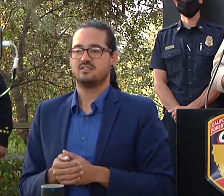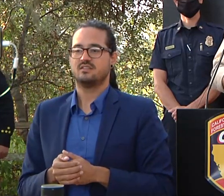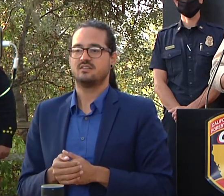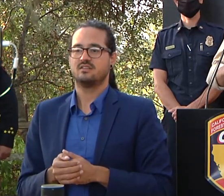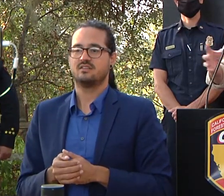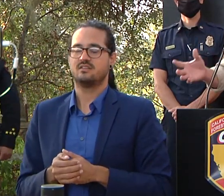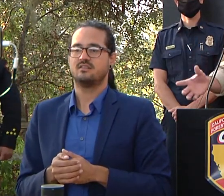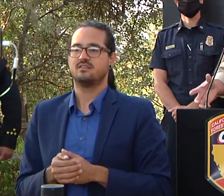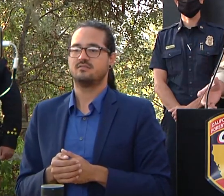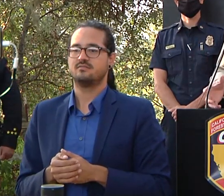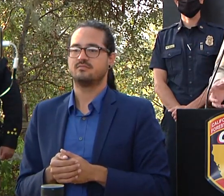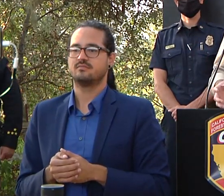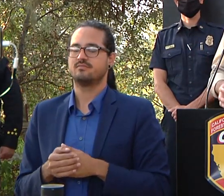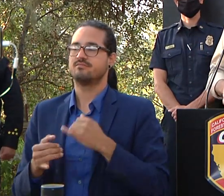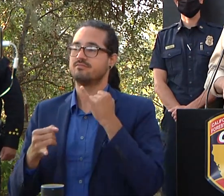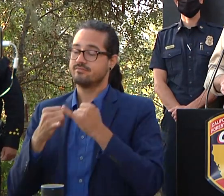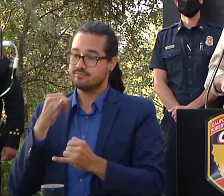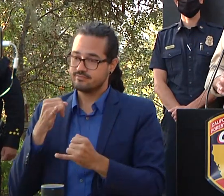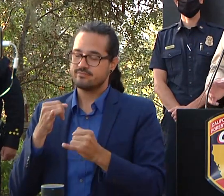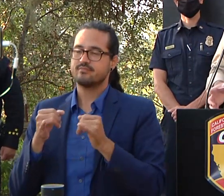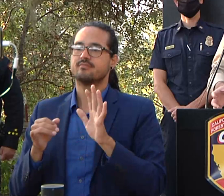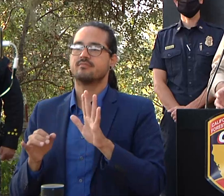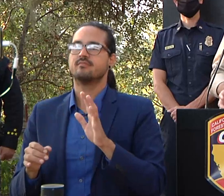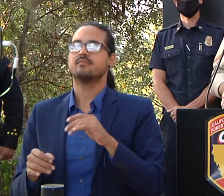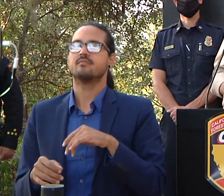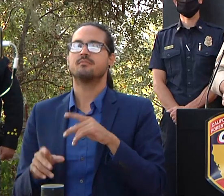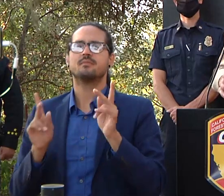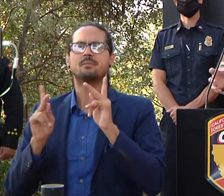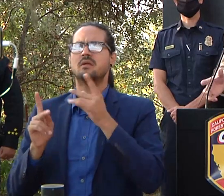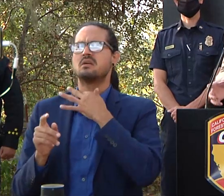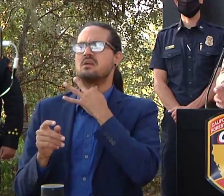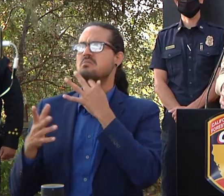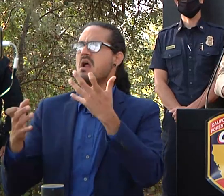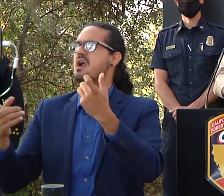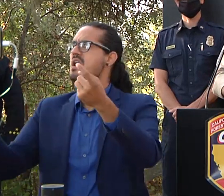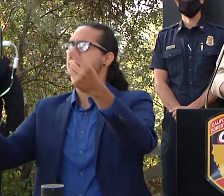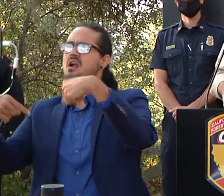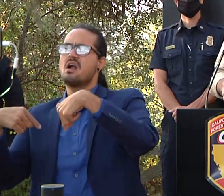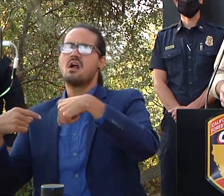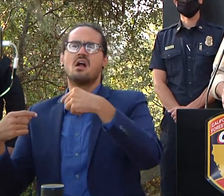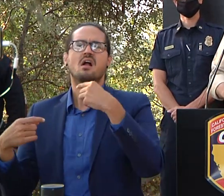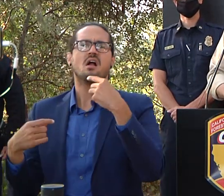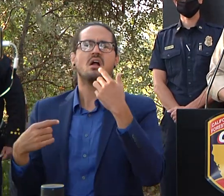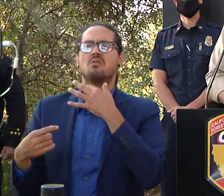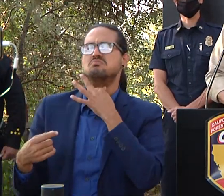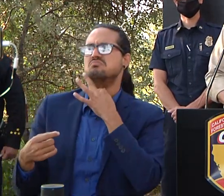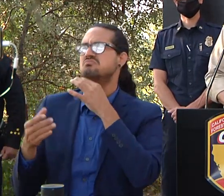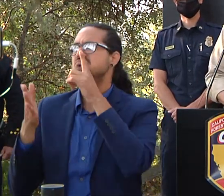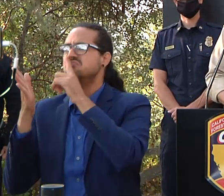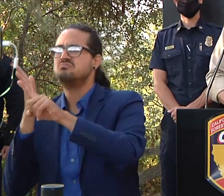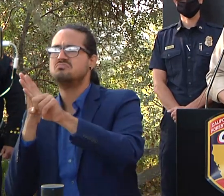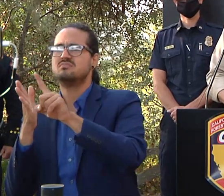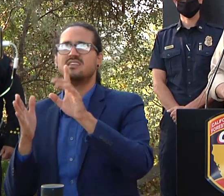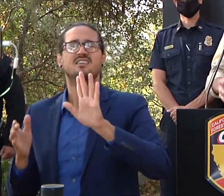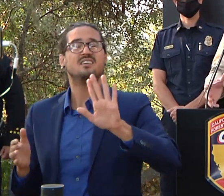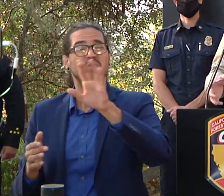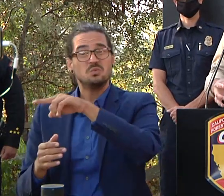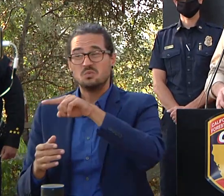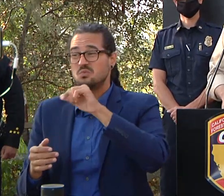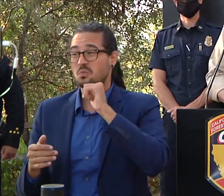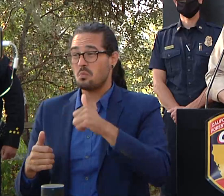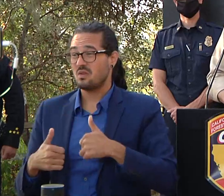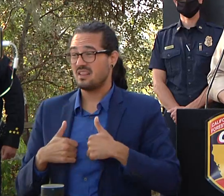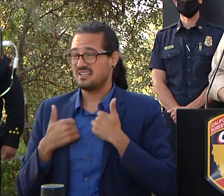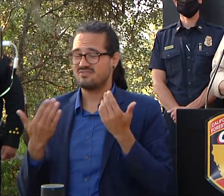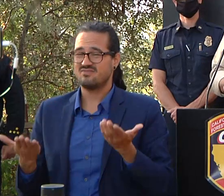know people may want to come up in this area for for a variety of different reasons and what we're asking is that if you don't live here uh we we don't want you